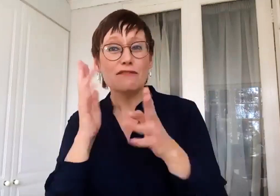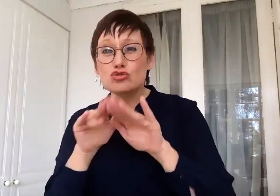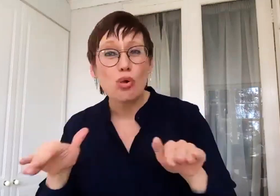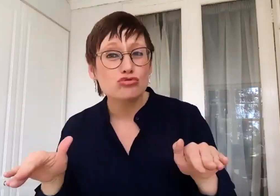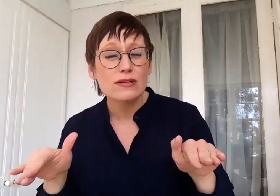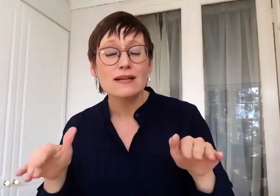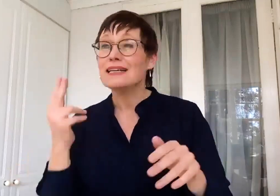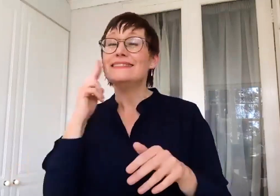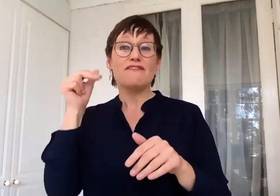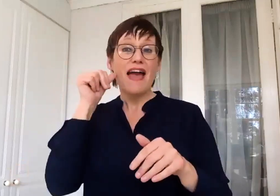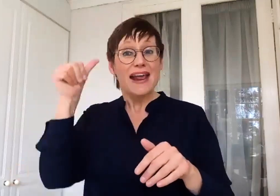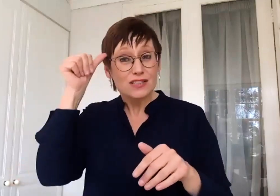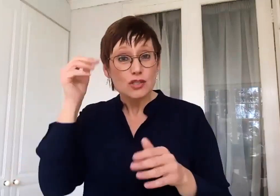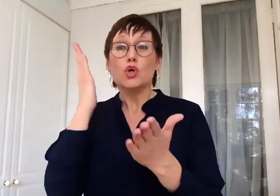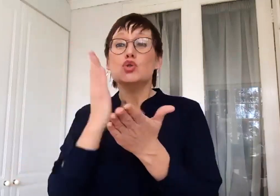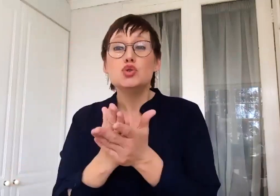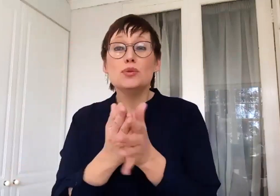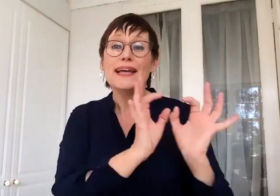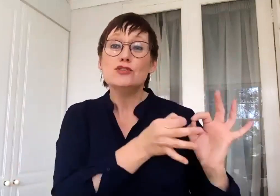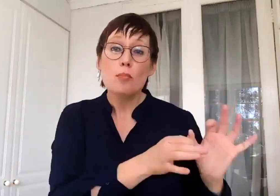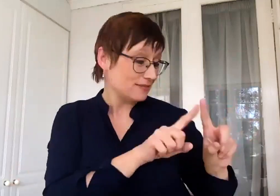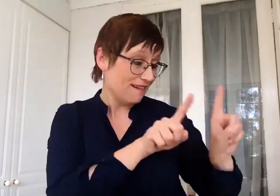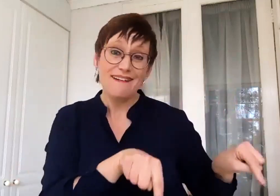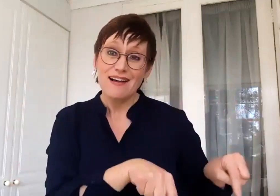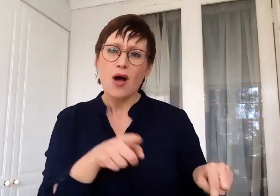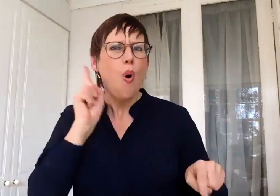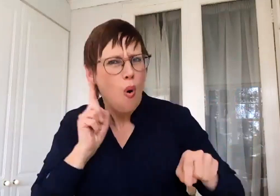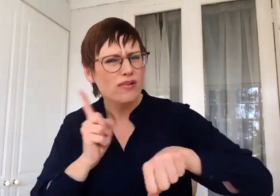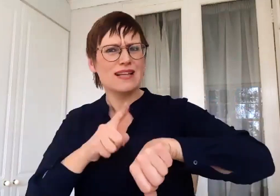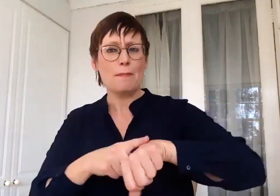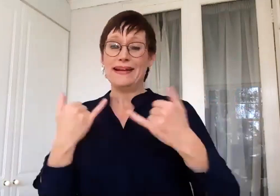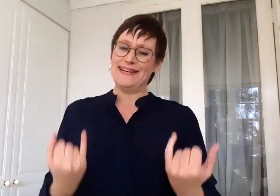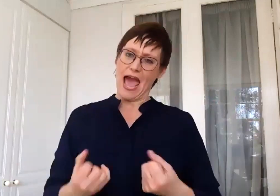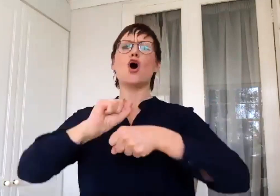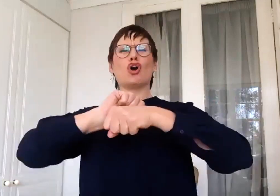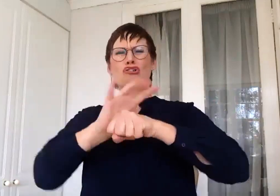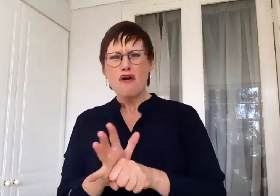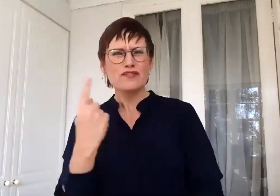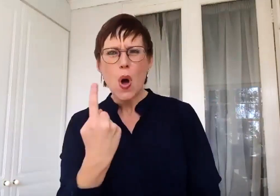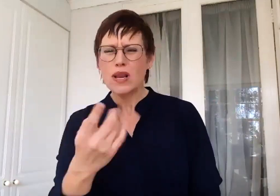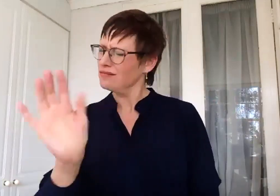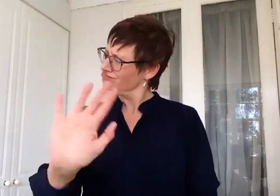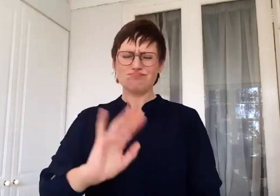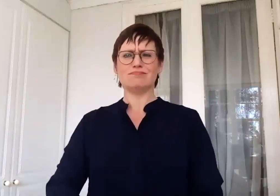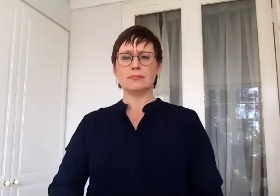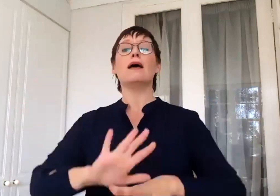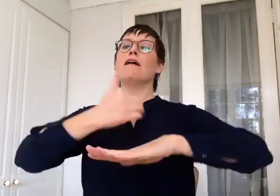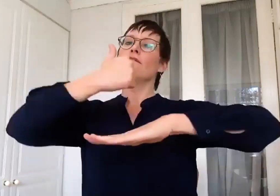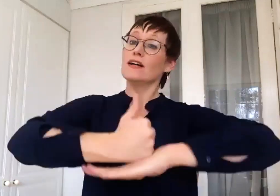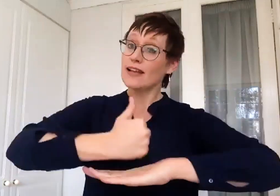to information in their first language all the time. But yes, the basic foundations of access to information